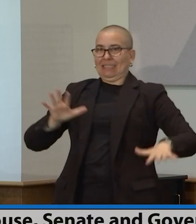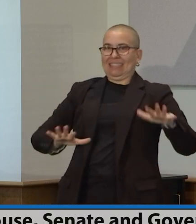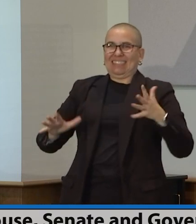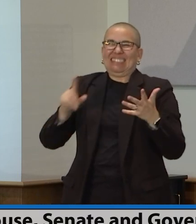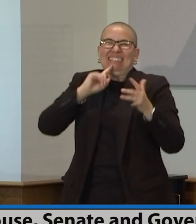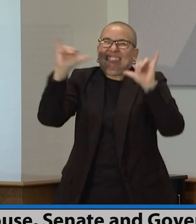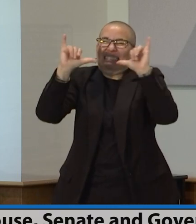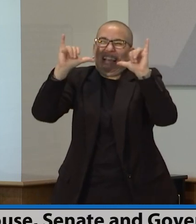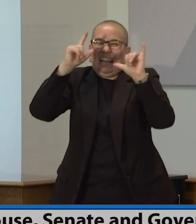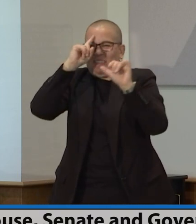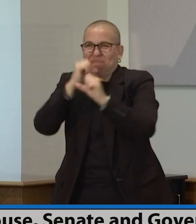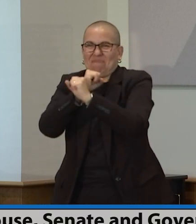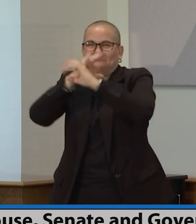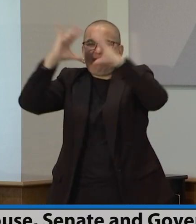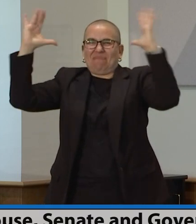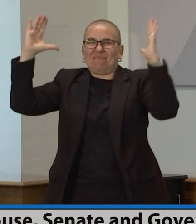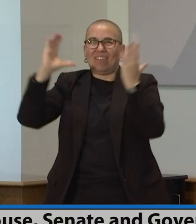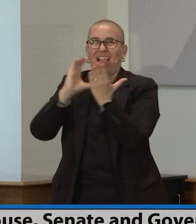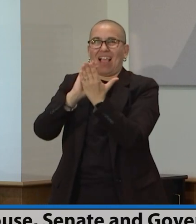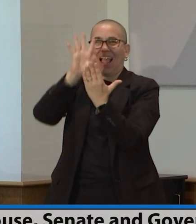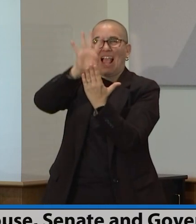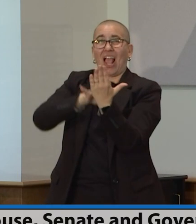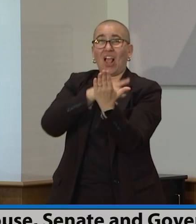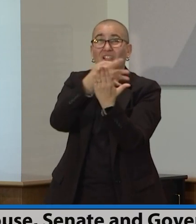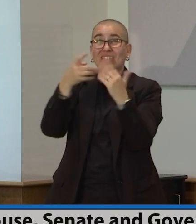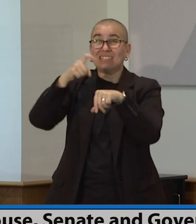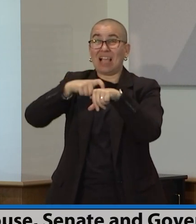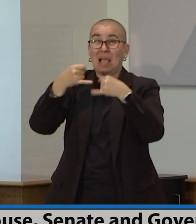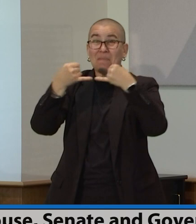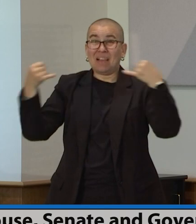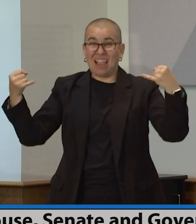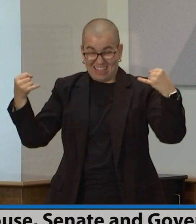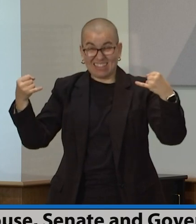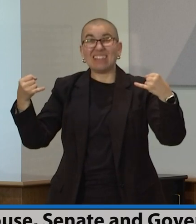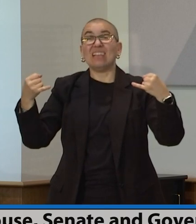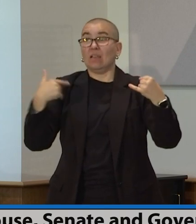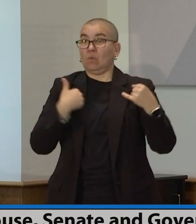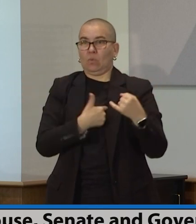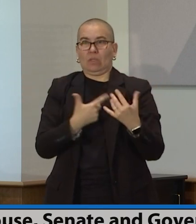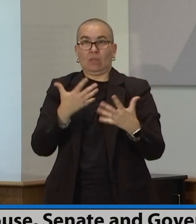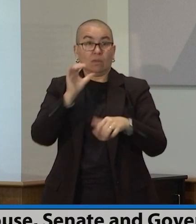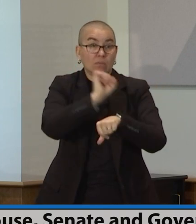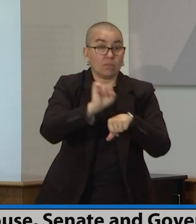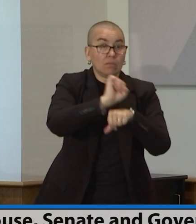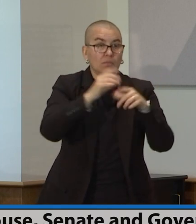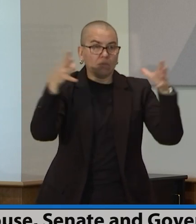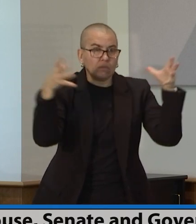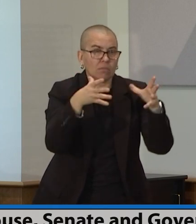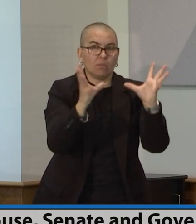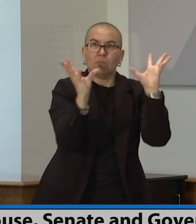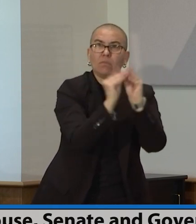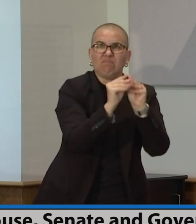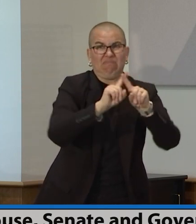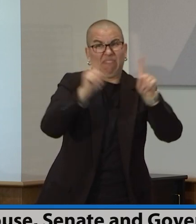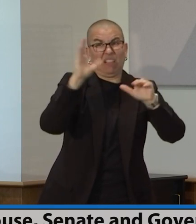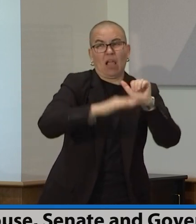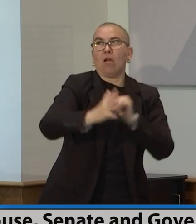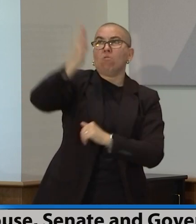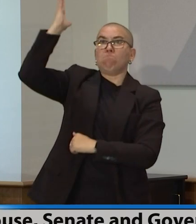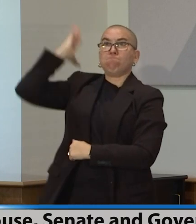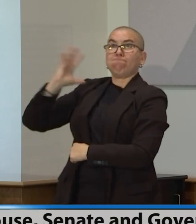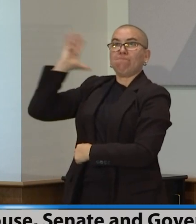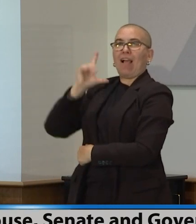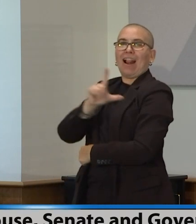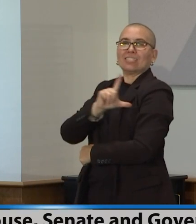far different from the work that was before the legislature when they set our 120 day legislative session. So that is a